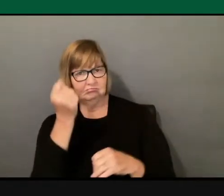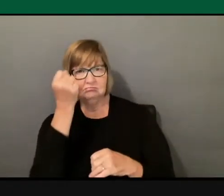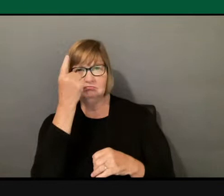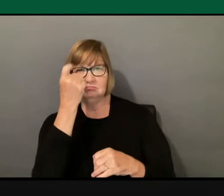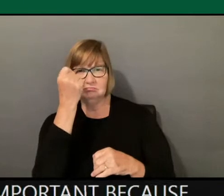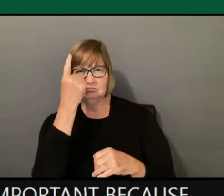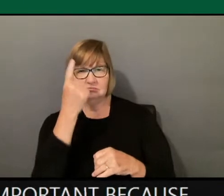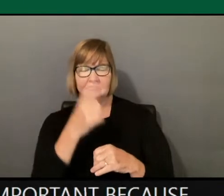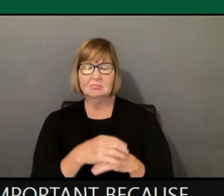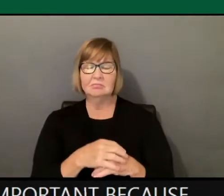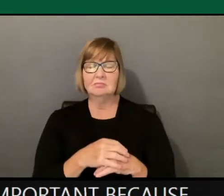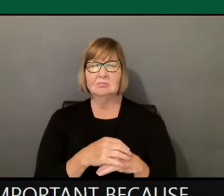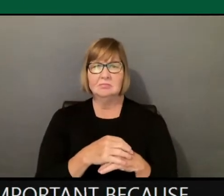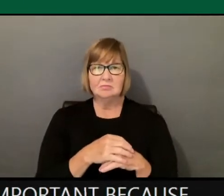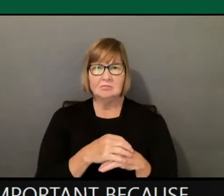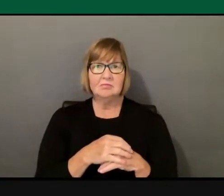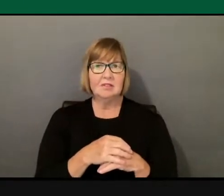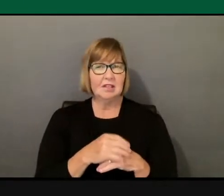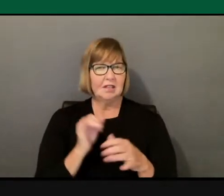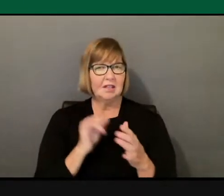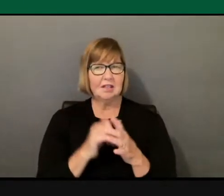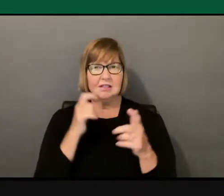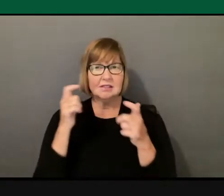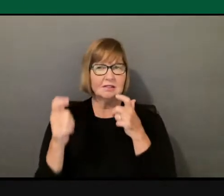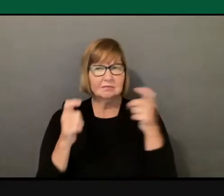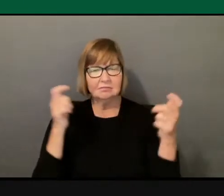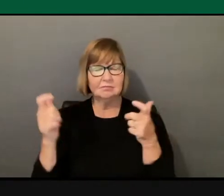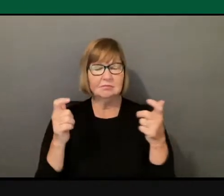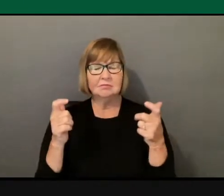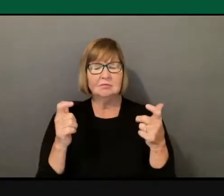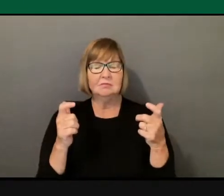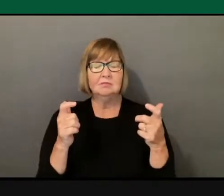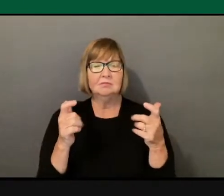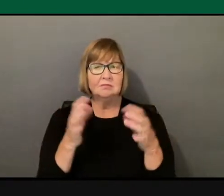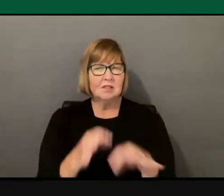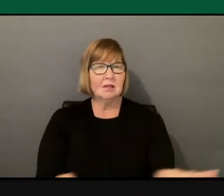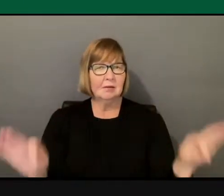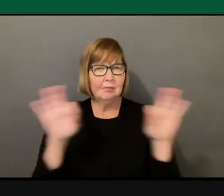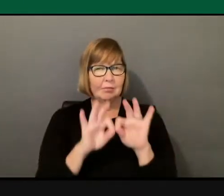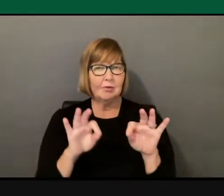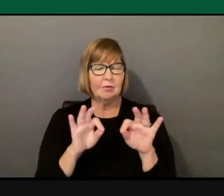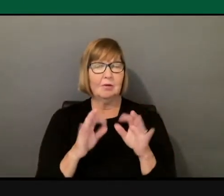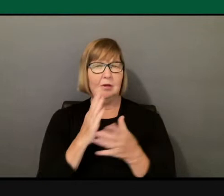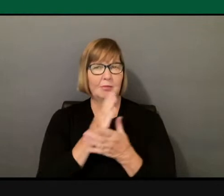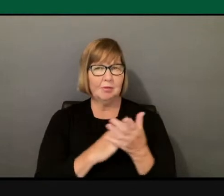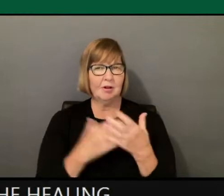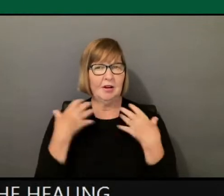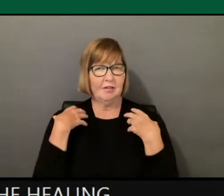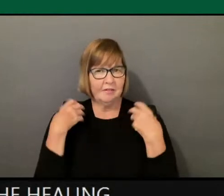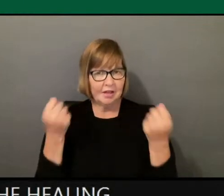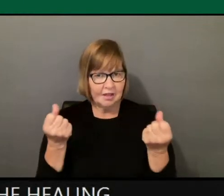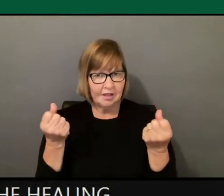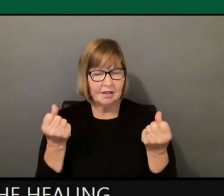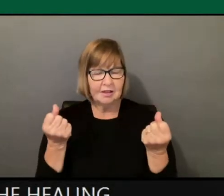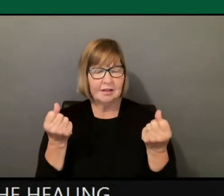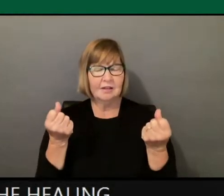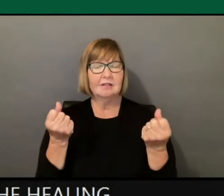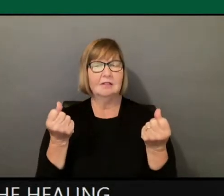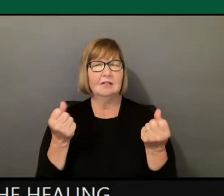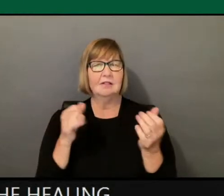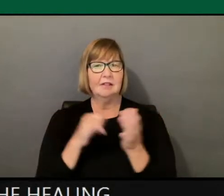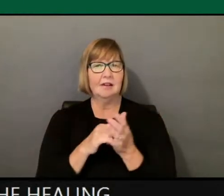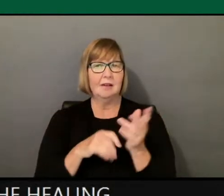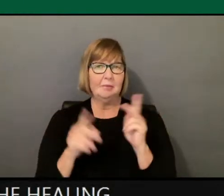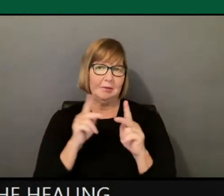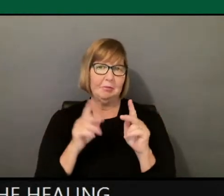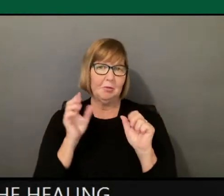And that, I think, is a huge part of the healing process is just to know that somebody can sit with you in your suffering and just hold you.